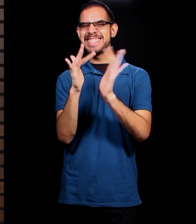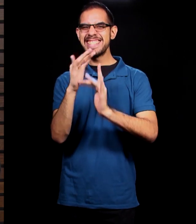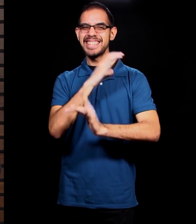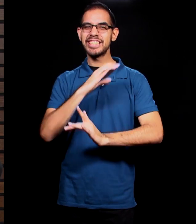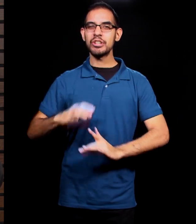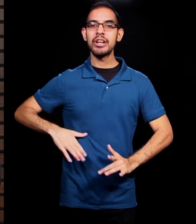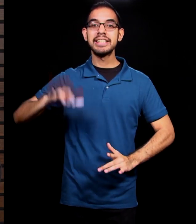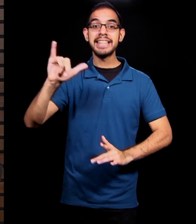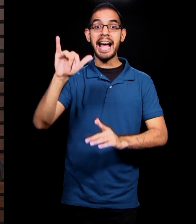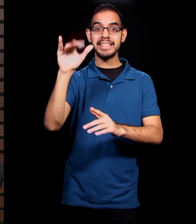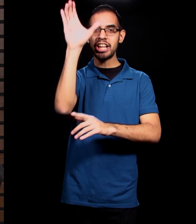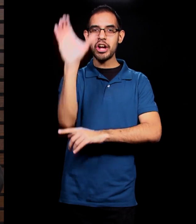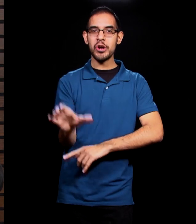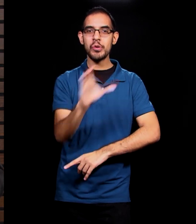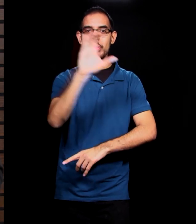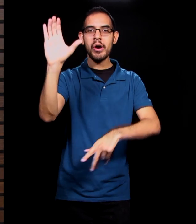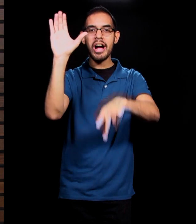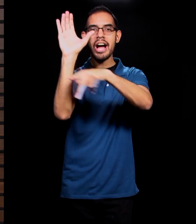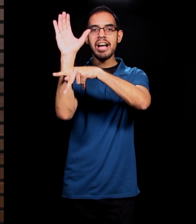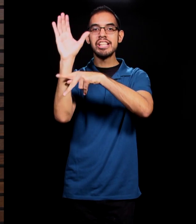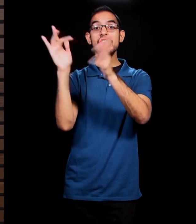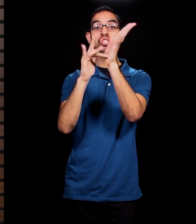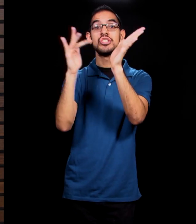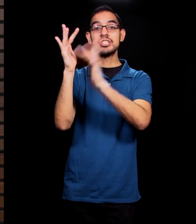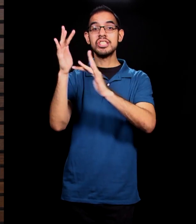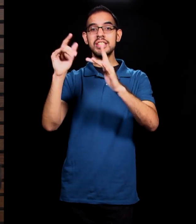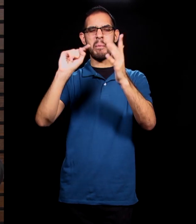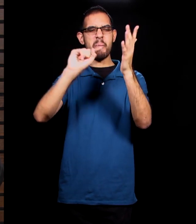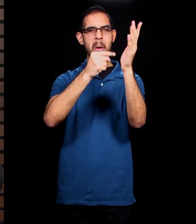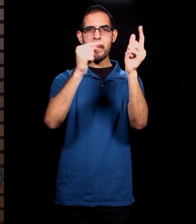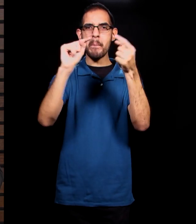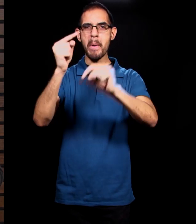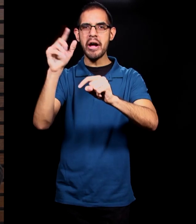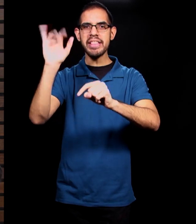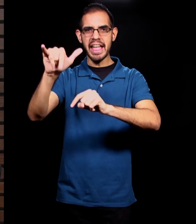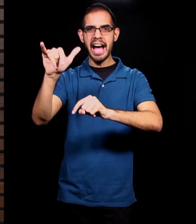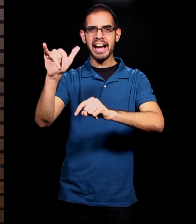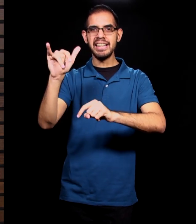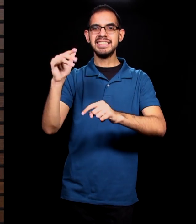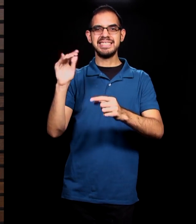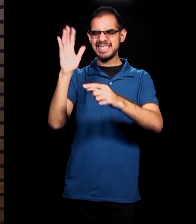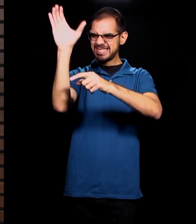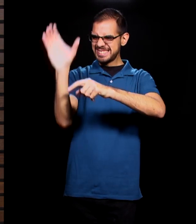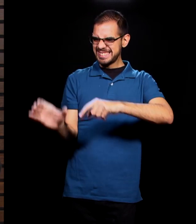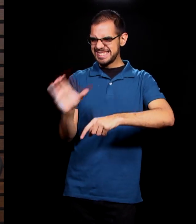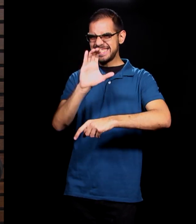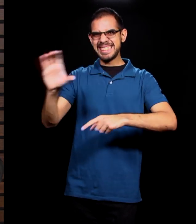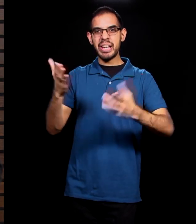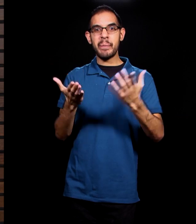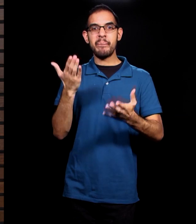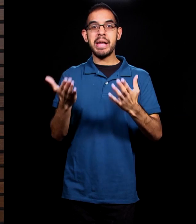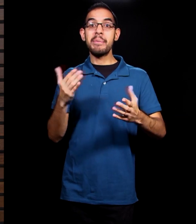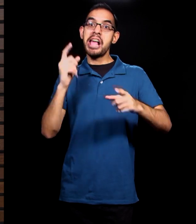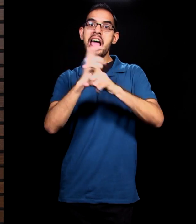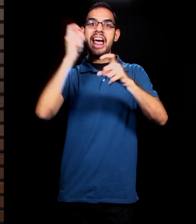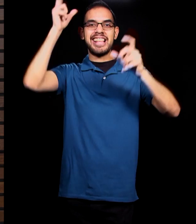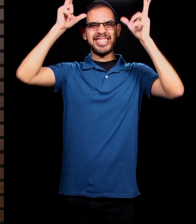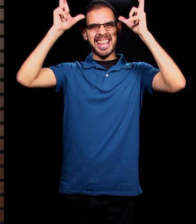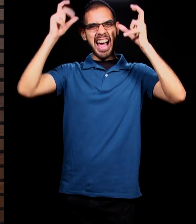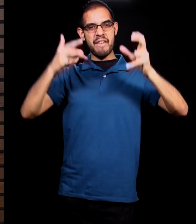that Satan bruises the heel of Jesus. It's at the cross that at first it seems that there's a great victory for Satan. It is at